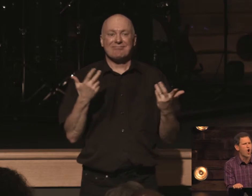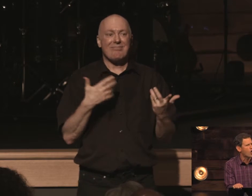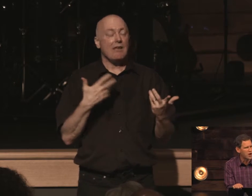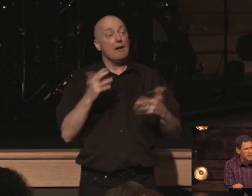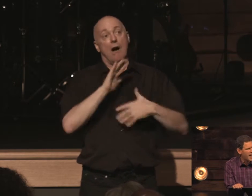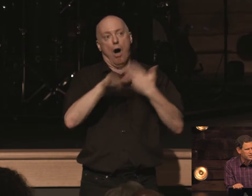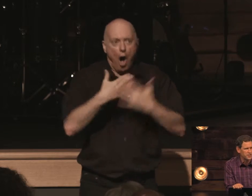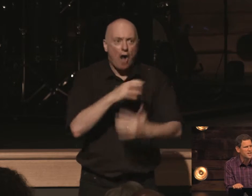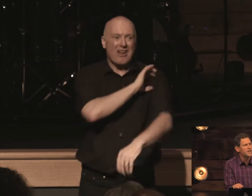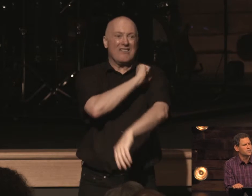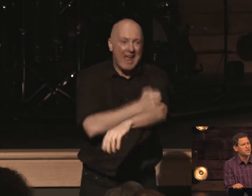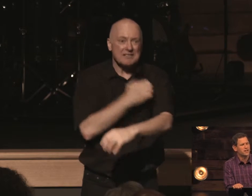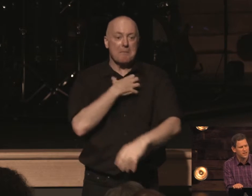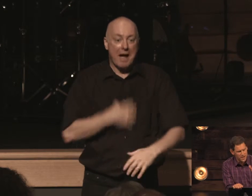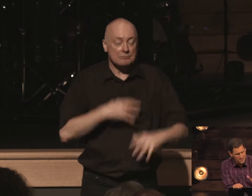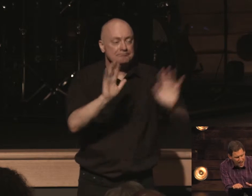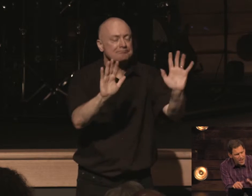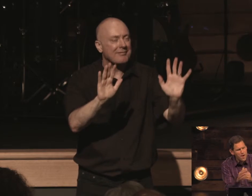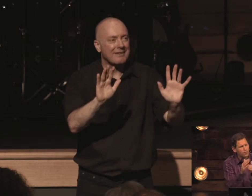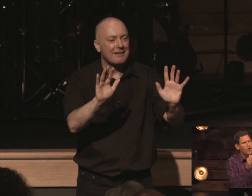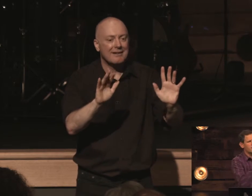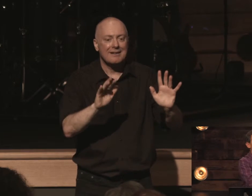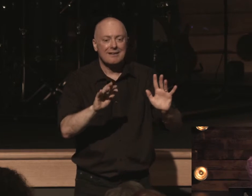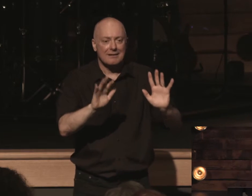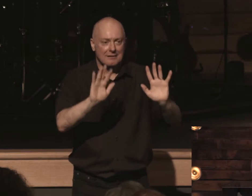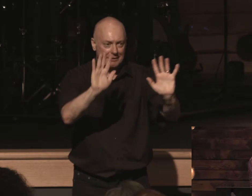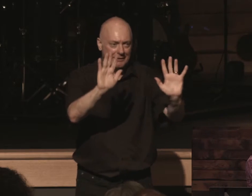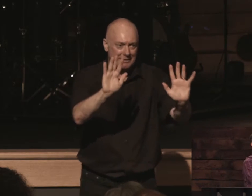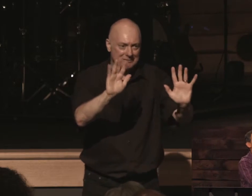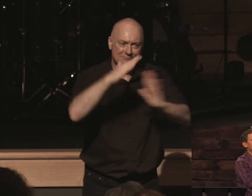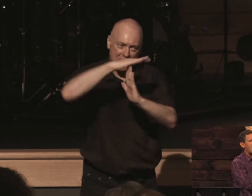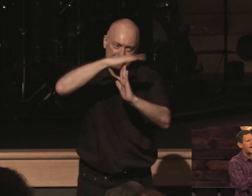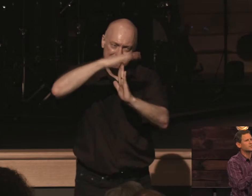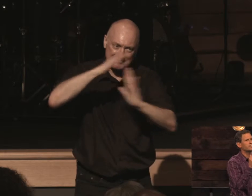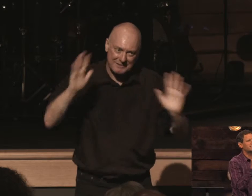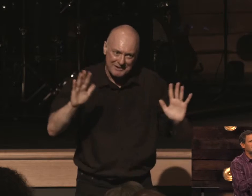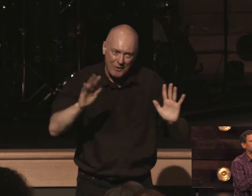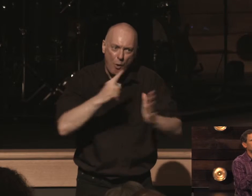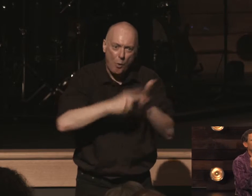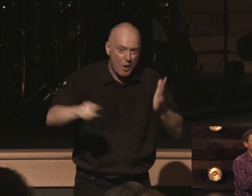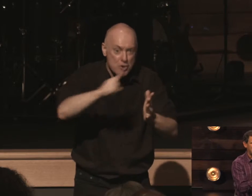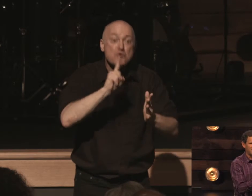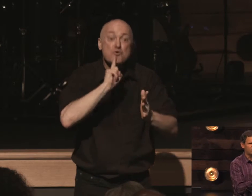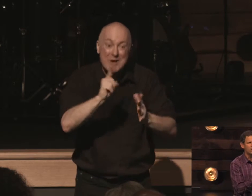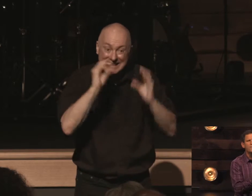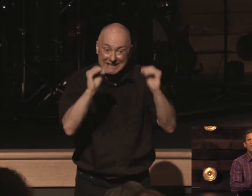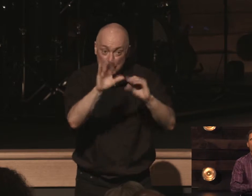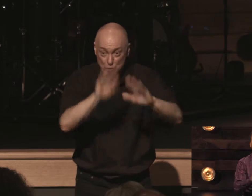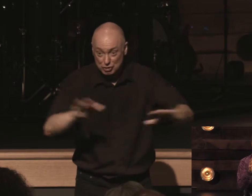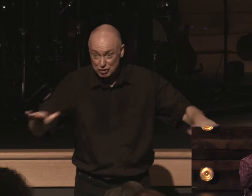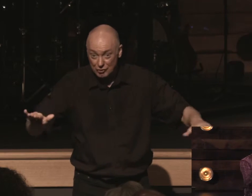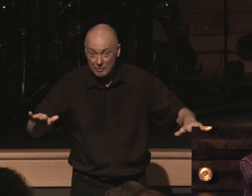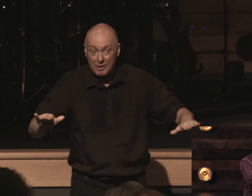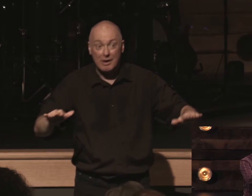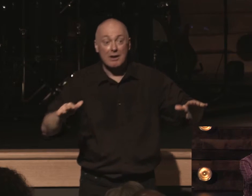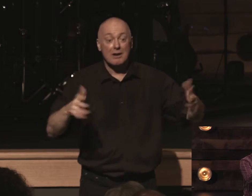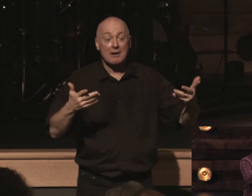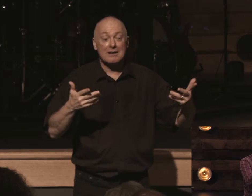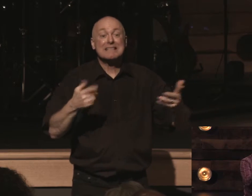all our passion just again again time out long enough what are we actually teaching our kids when the sports is more important